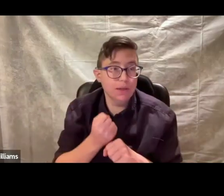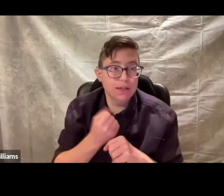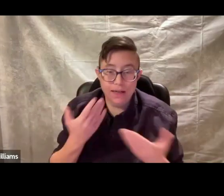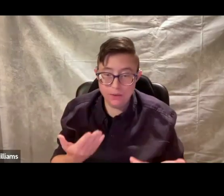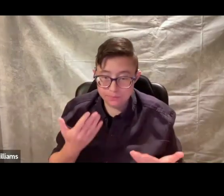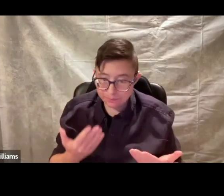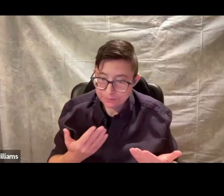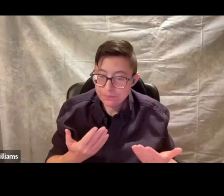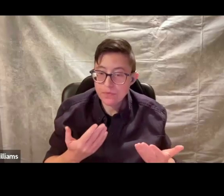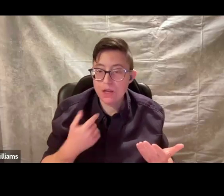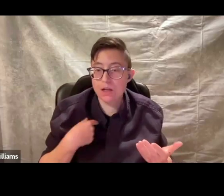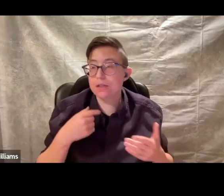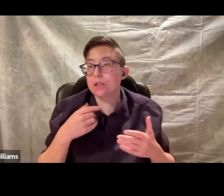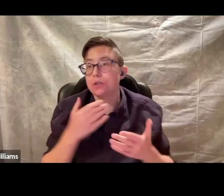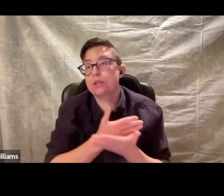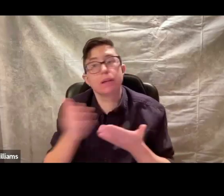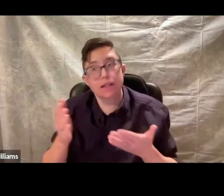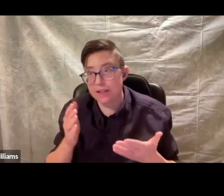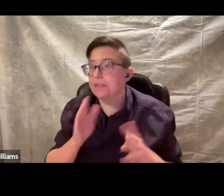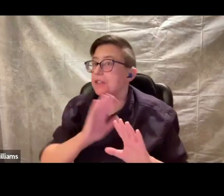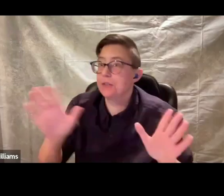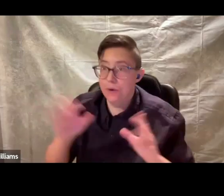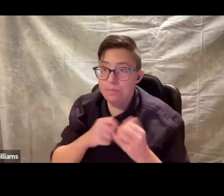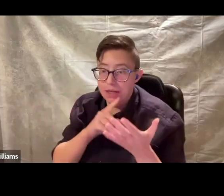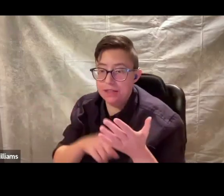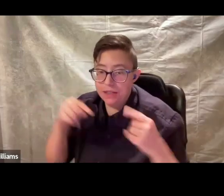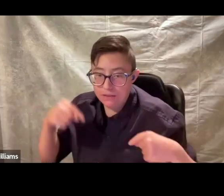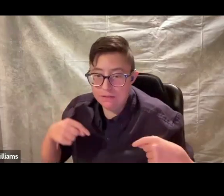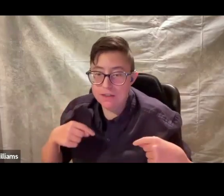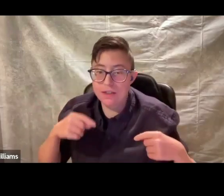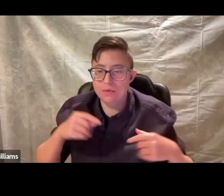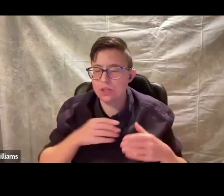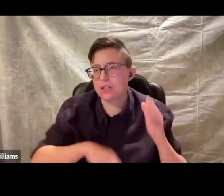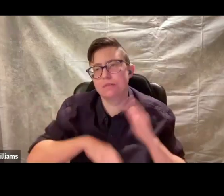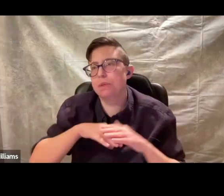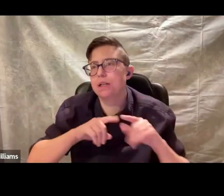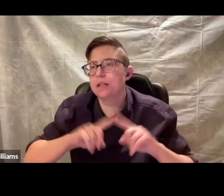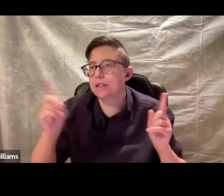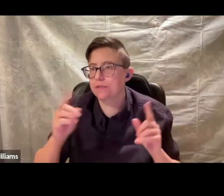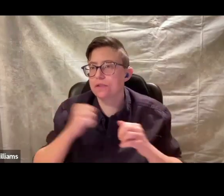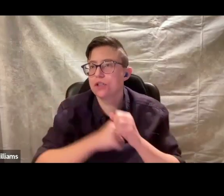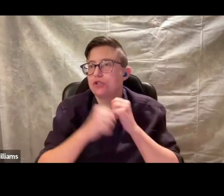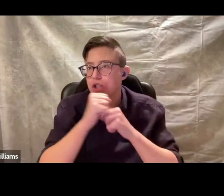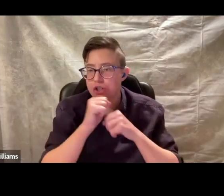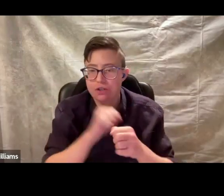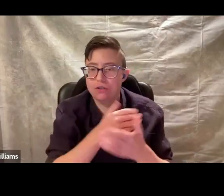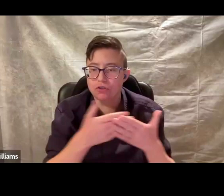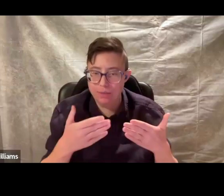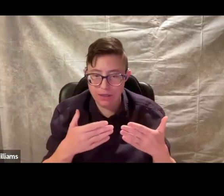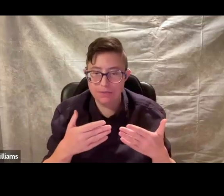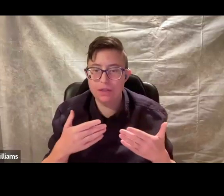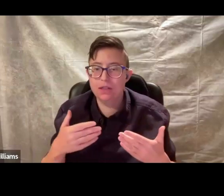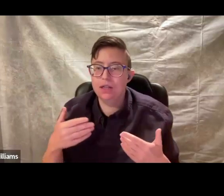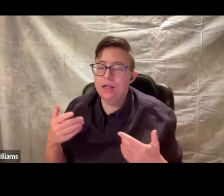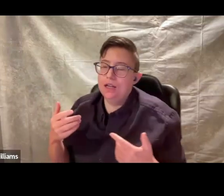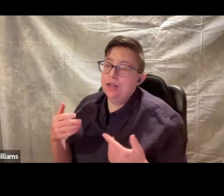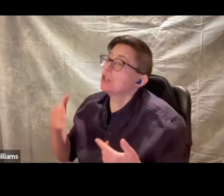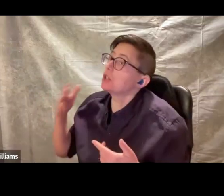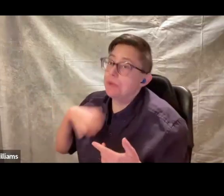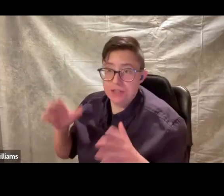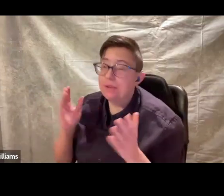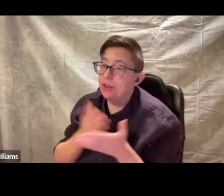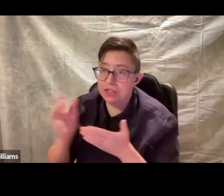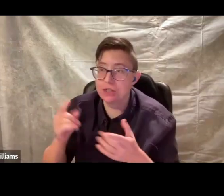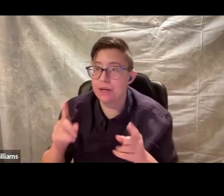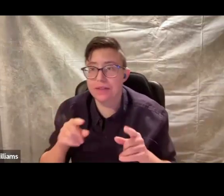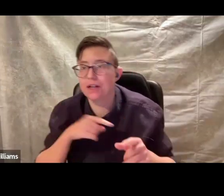of what I'm doing now. And so just to be clear, this is not BSR, which has a completely different structure and grammar. And